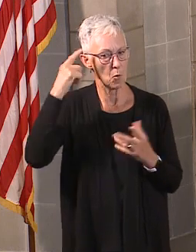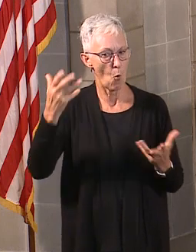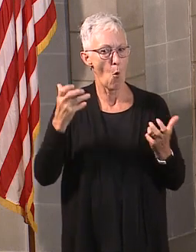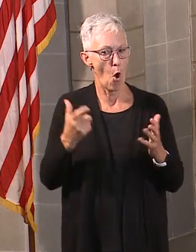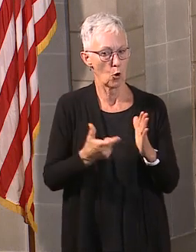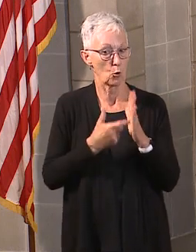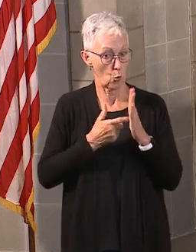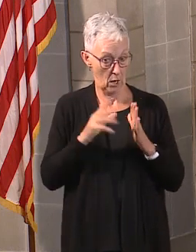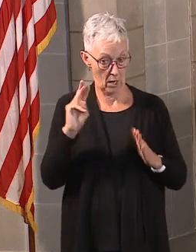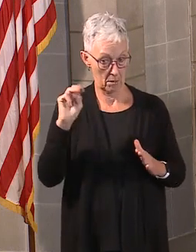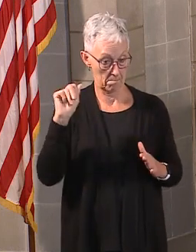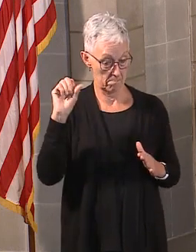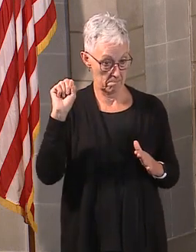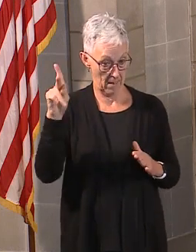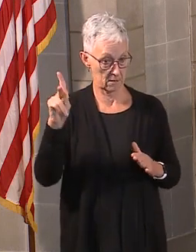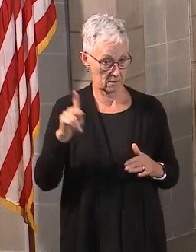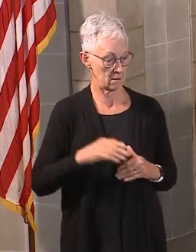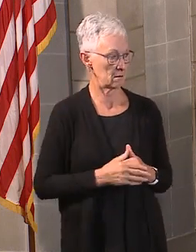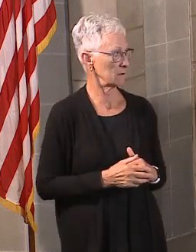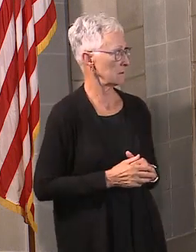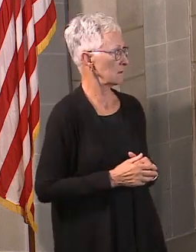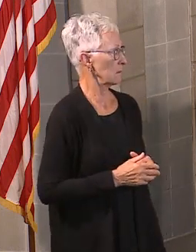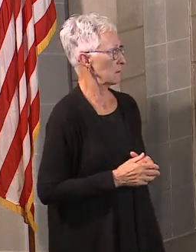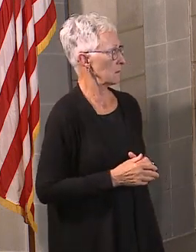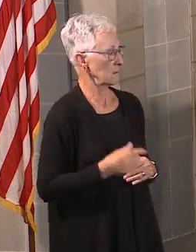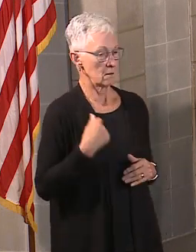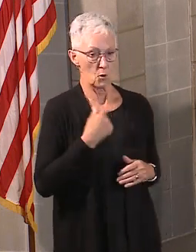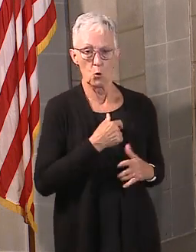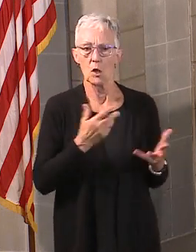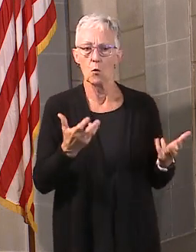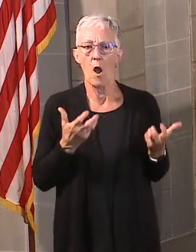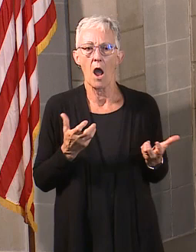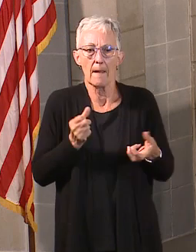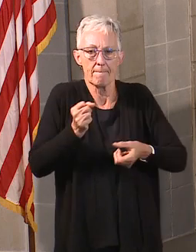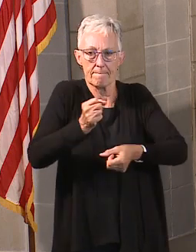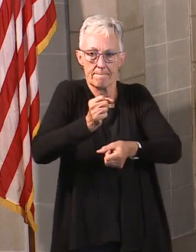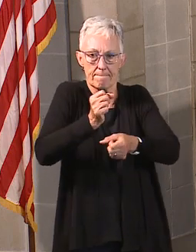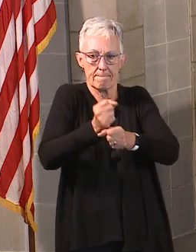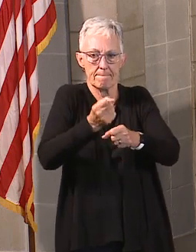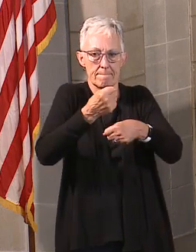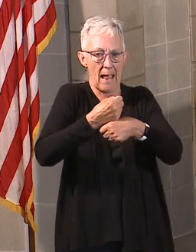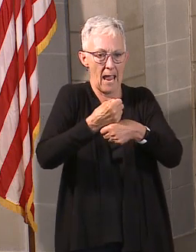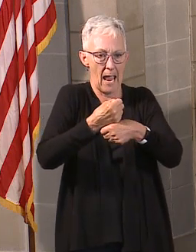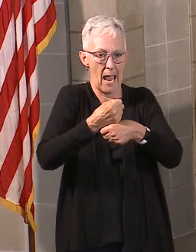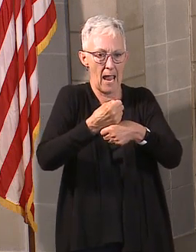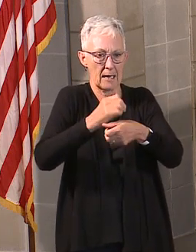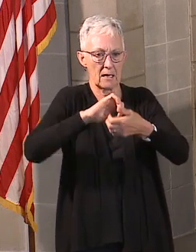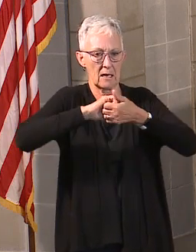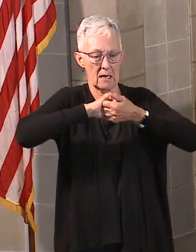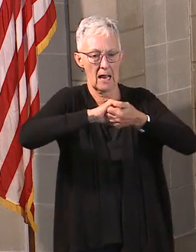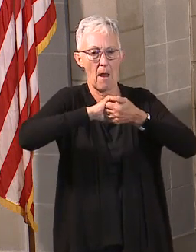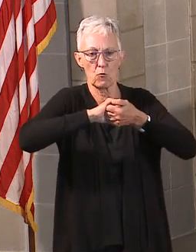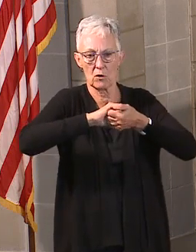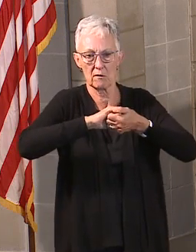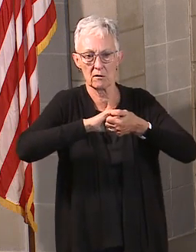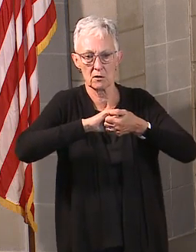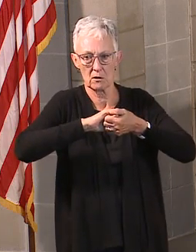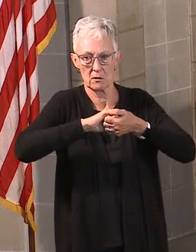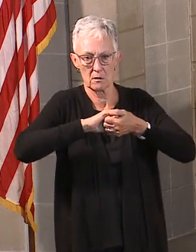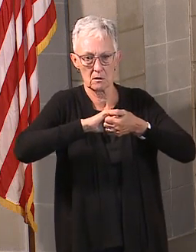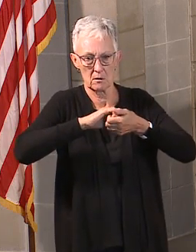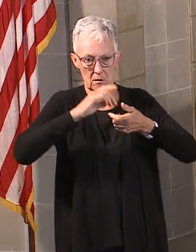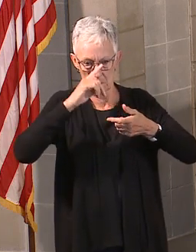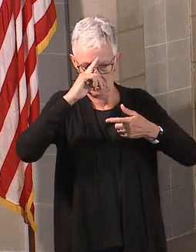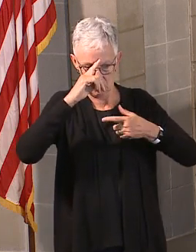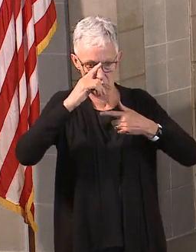masks? So again, we want to make this a collaborative process. When you say locals, do you mean local businesses or do you mean local public health departments? Or